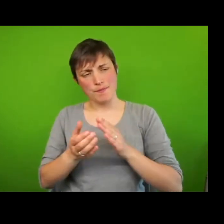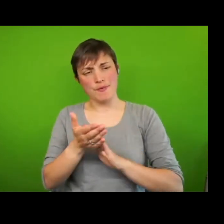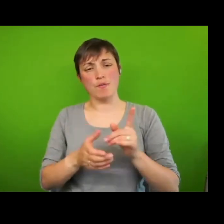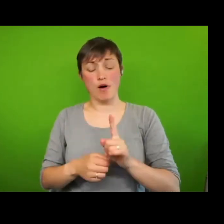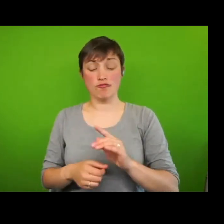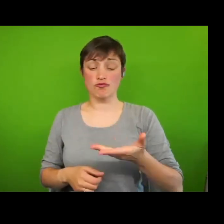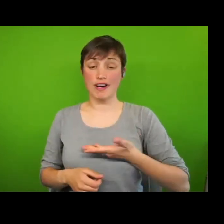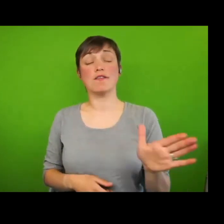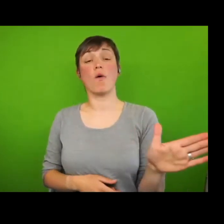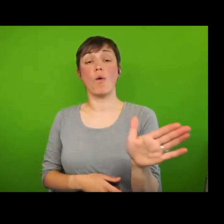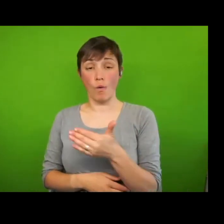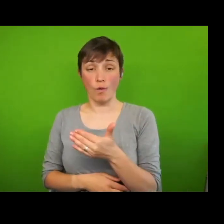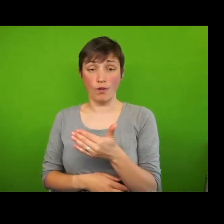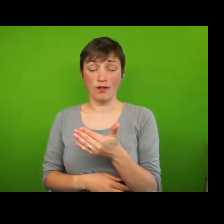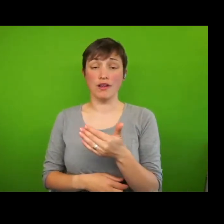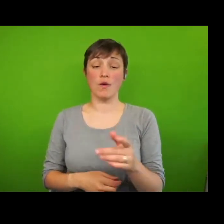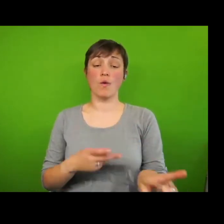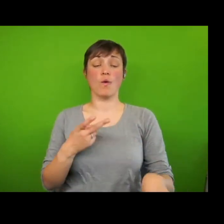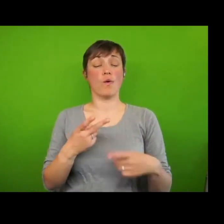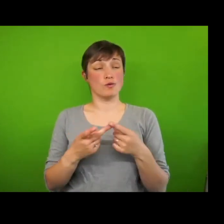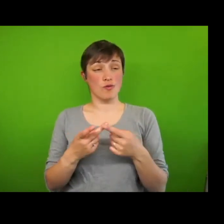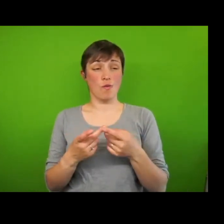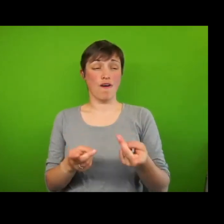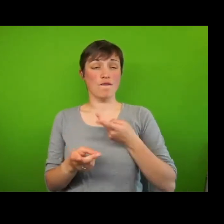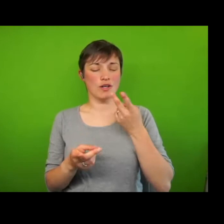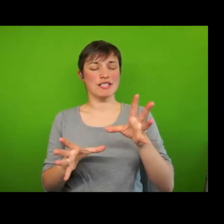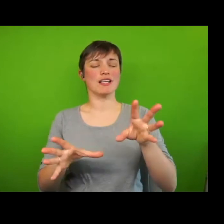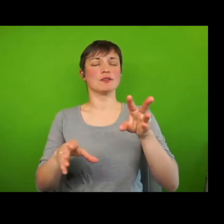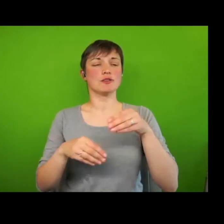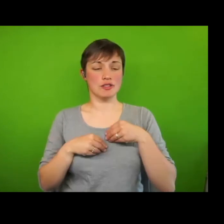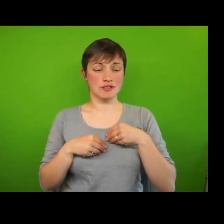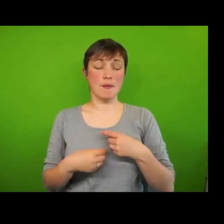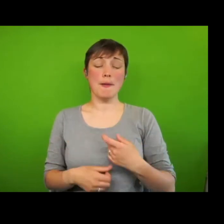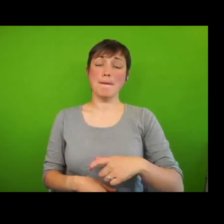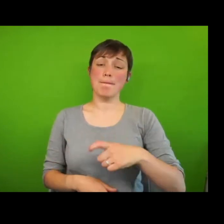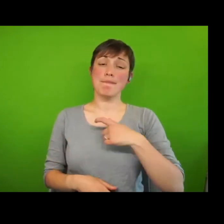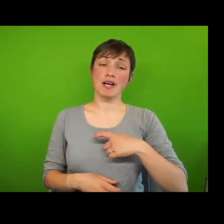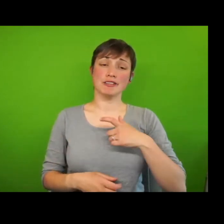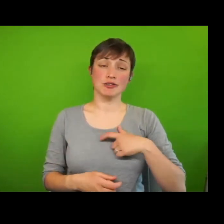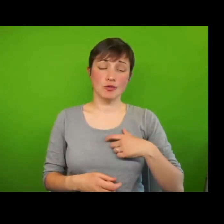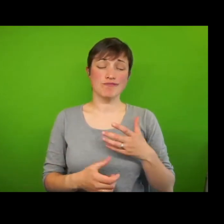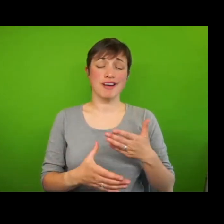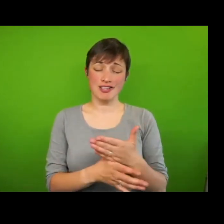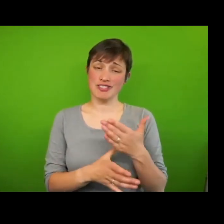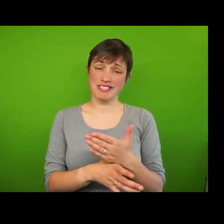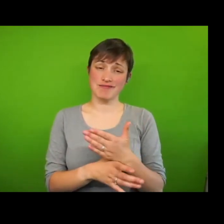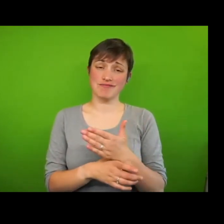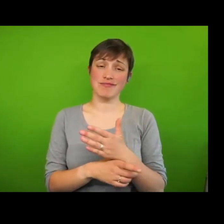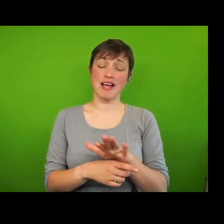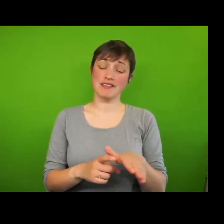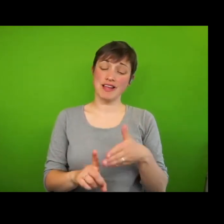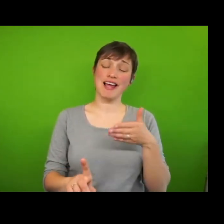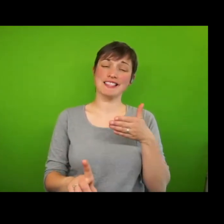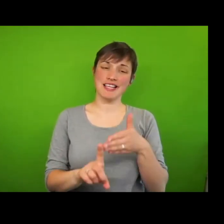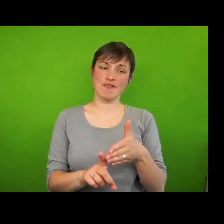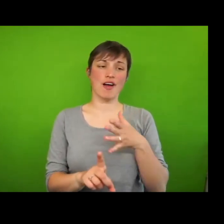other things, acknowledged voice, personal agency, being identified as you want